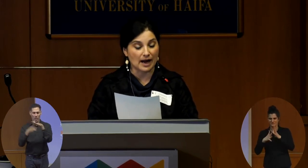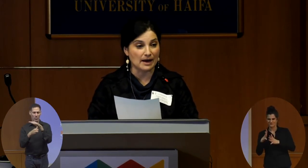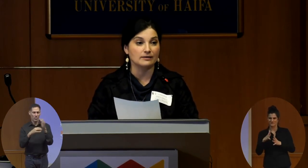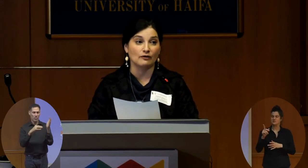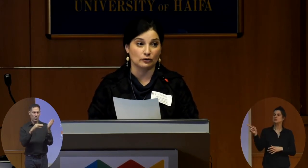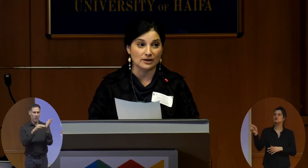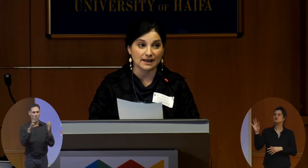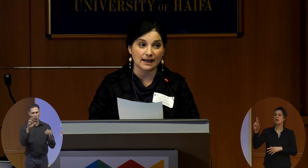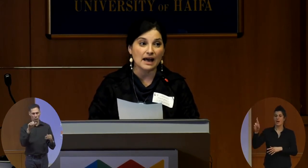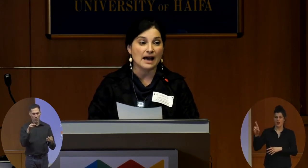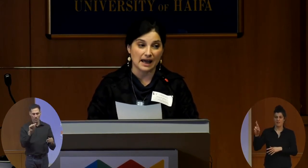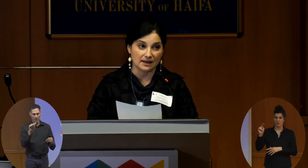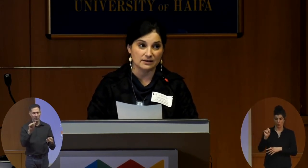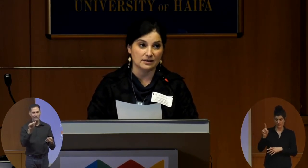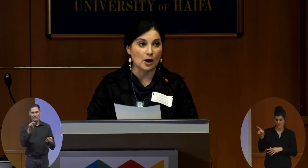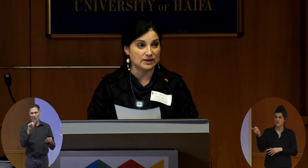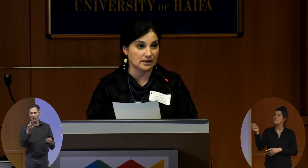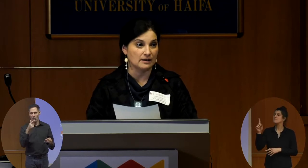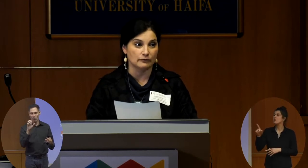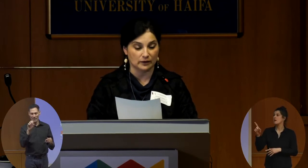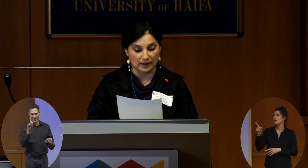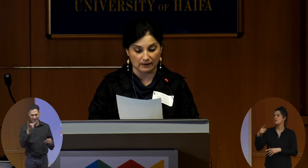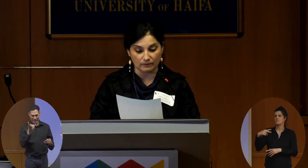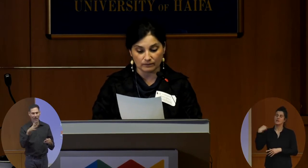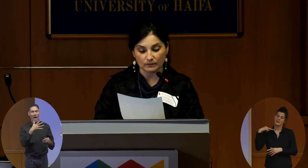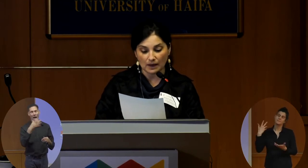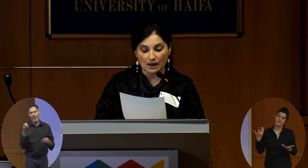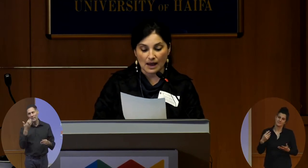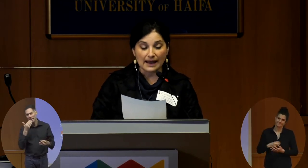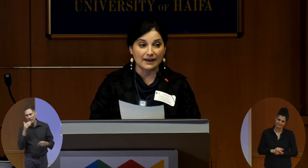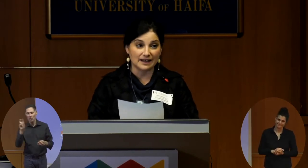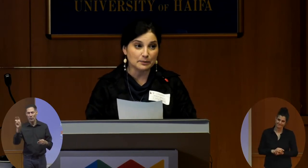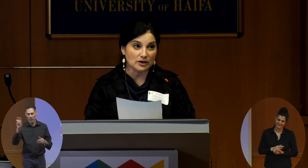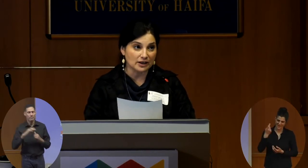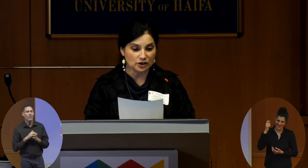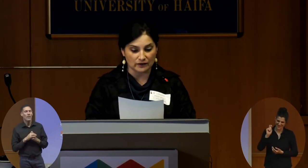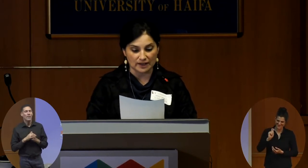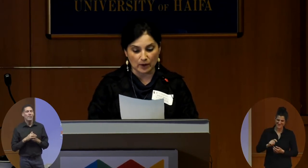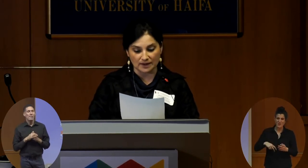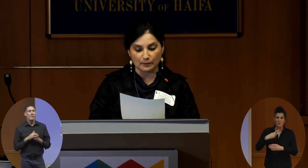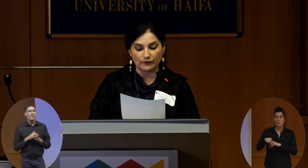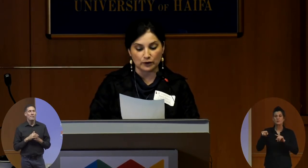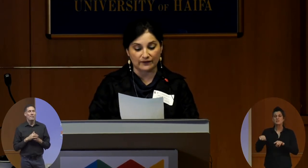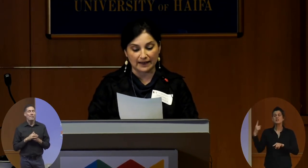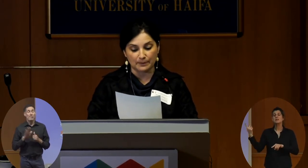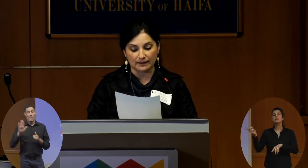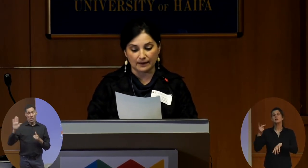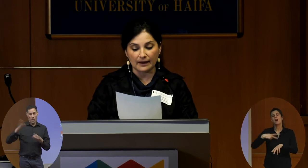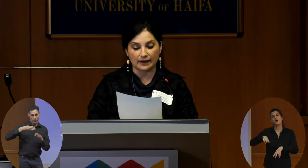Raman Novogrodzky and our dear Erit Meir. In this project, she's responsible for developing the